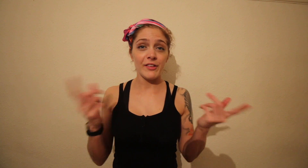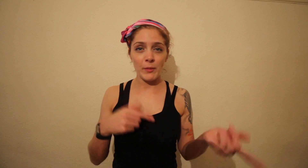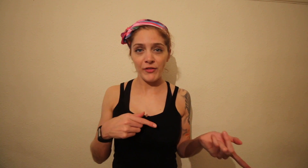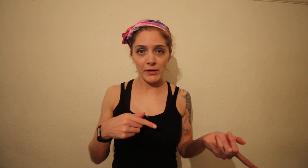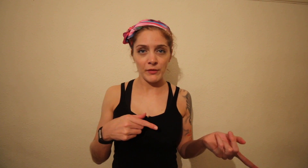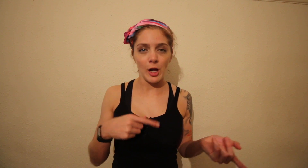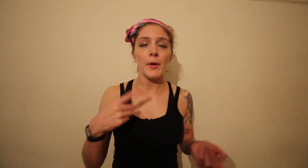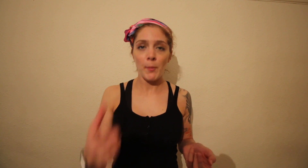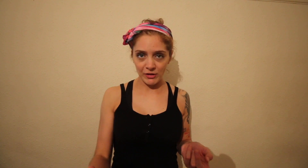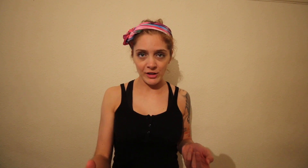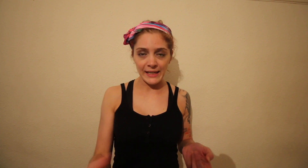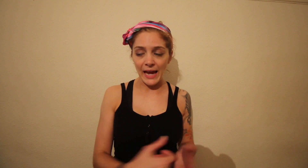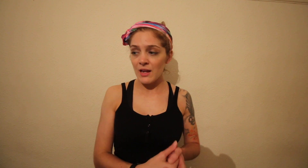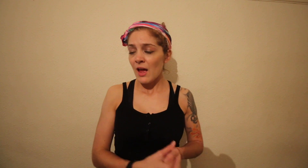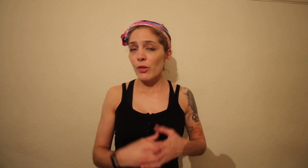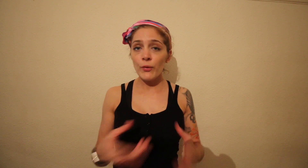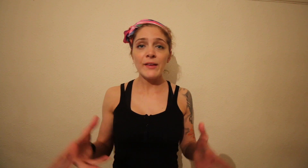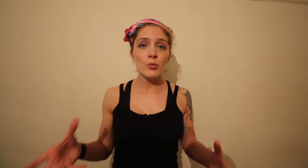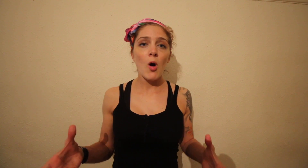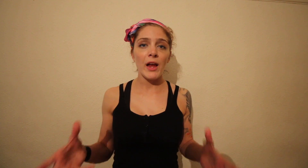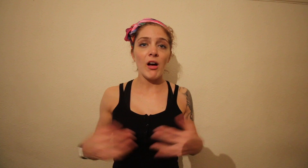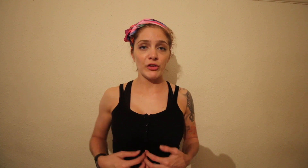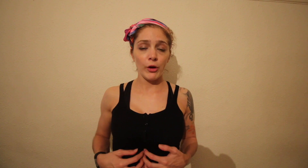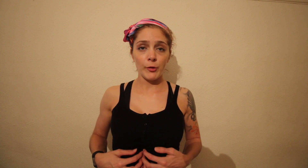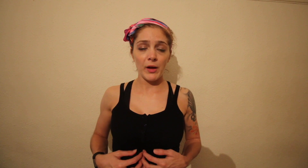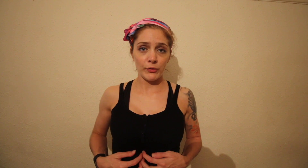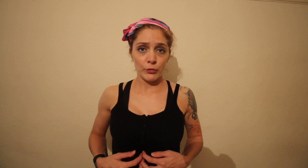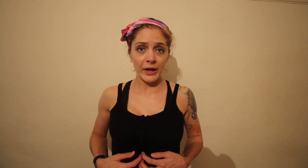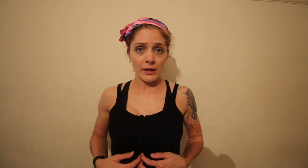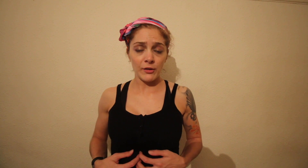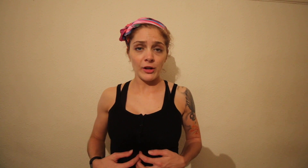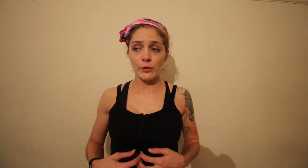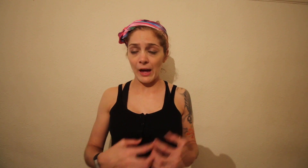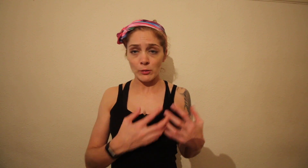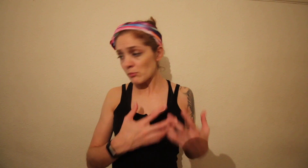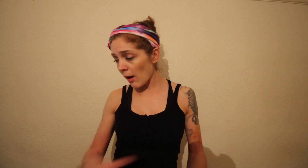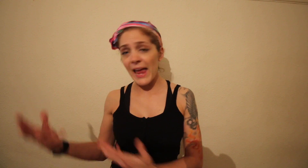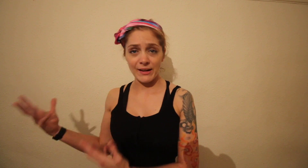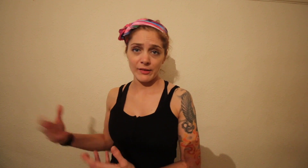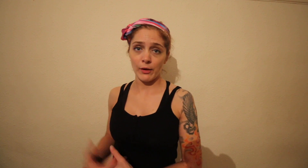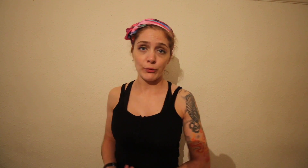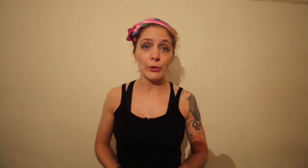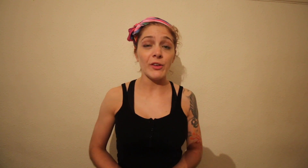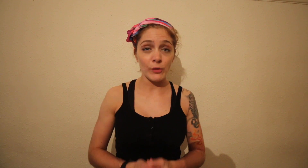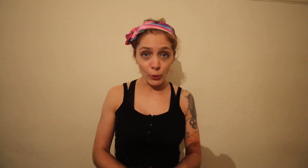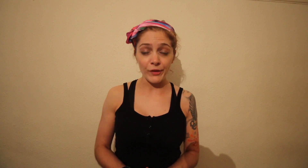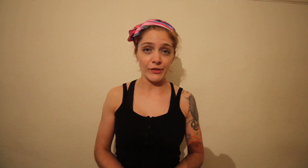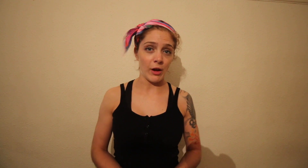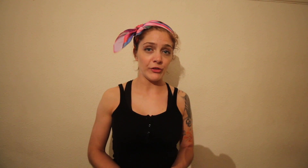this in my first video, but I'll mention it again, the reason why I chose a personal trainer to go down my exercise route since August of last